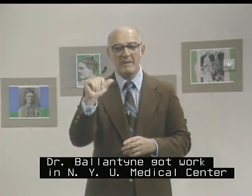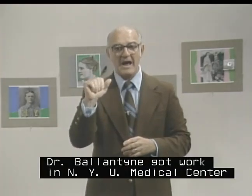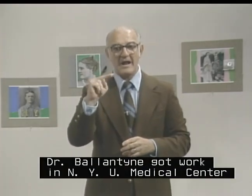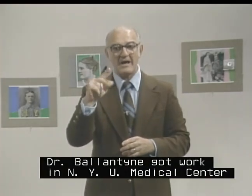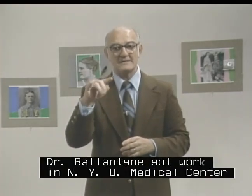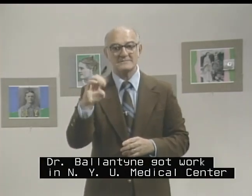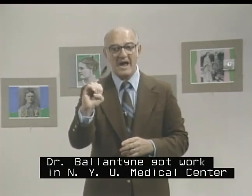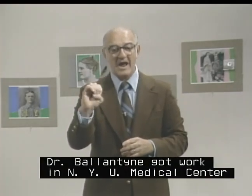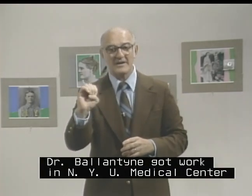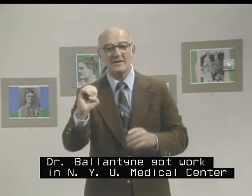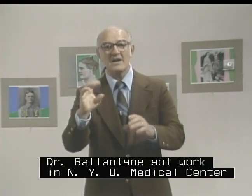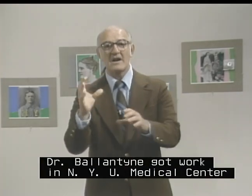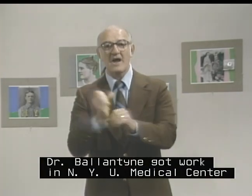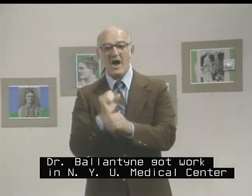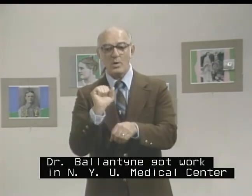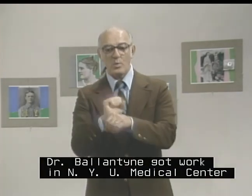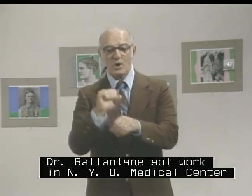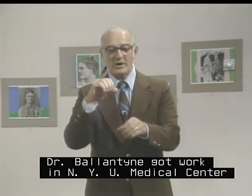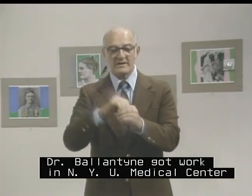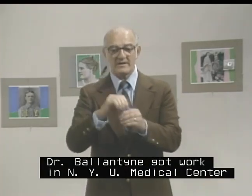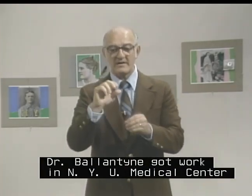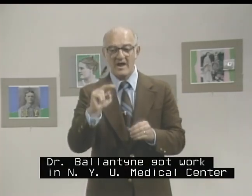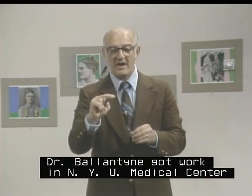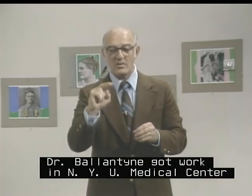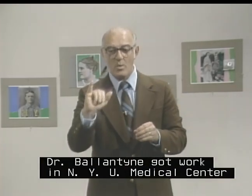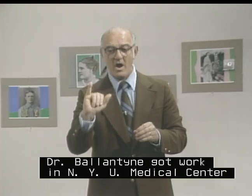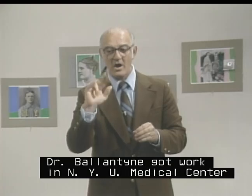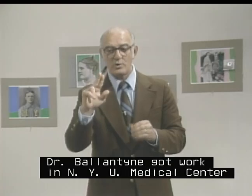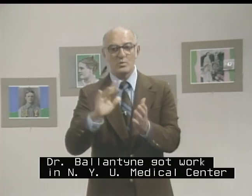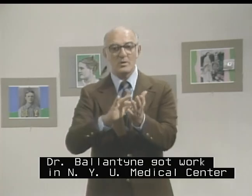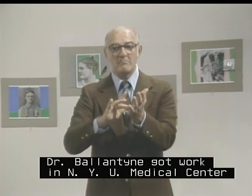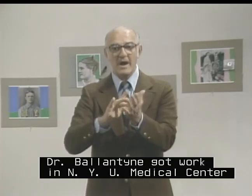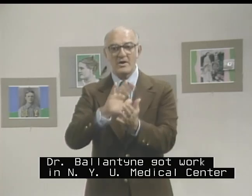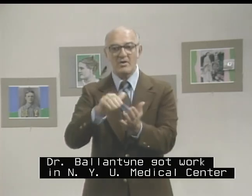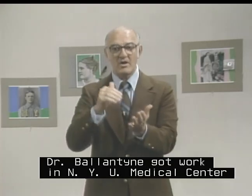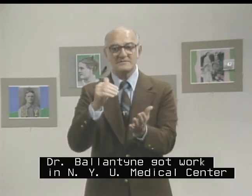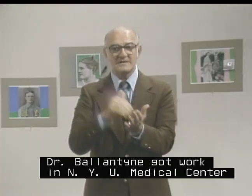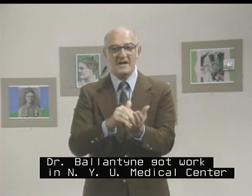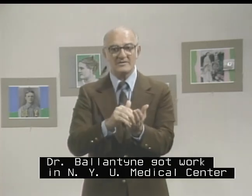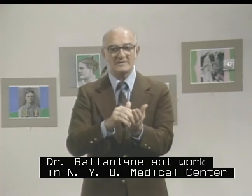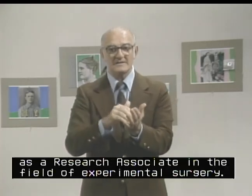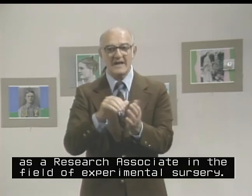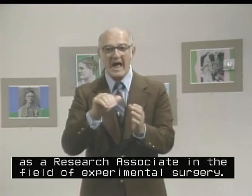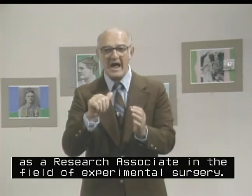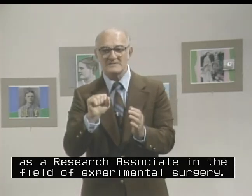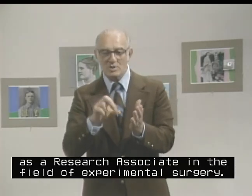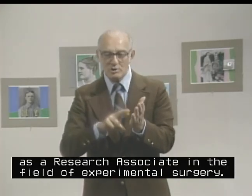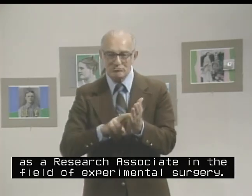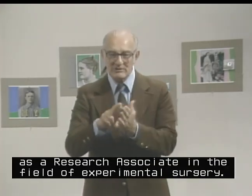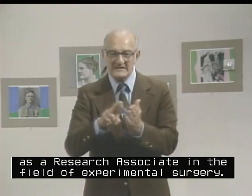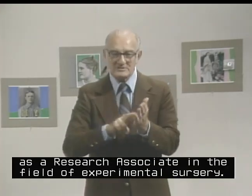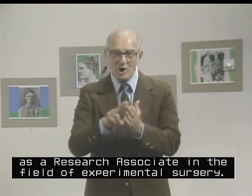Ballantine got work in NYU Medical Center as a research